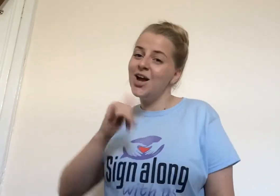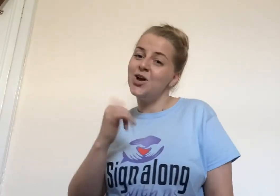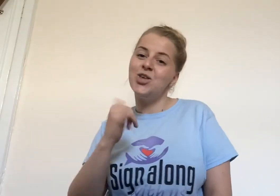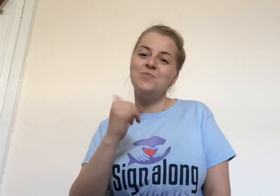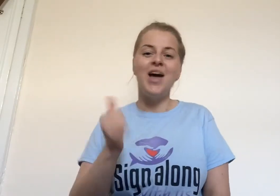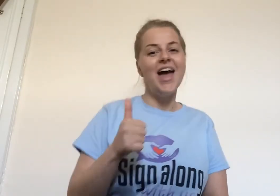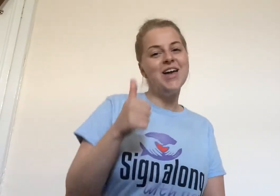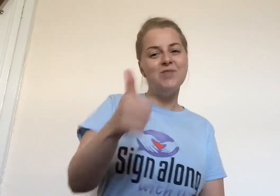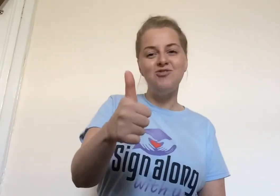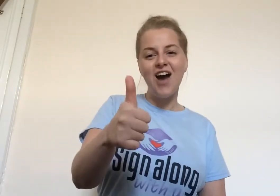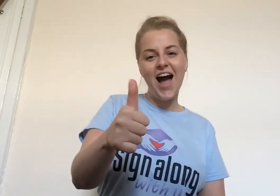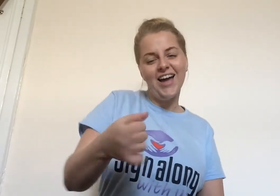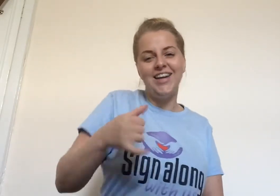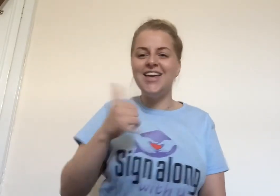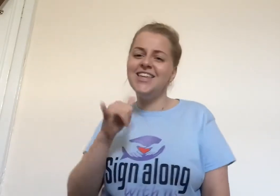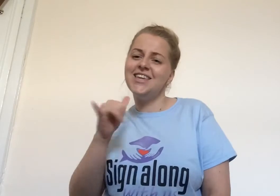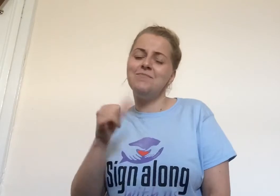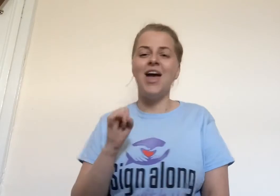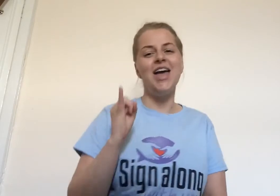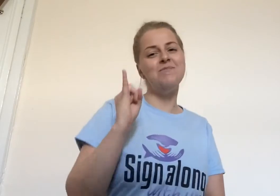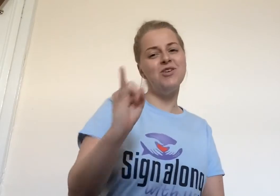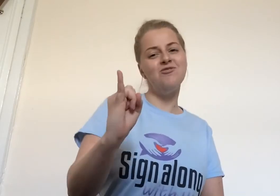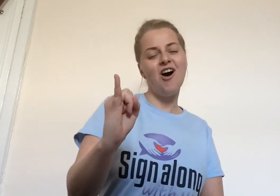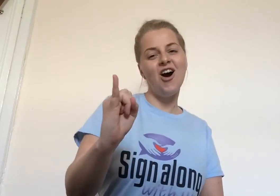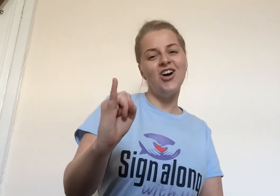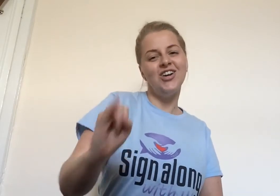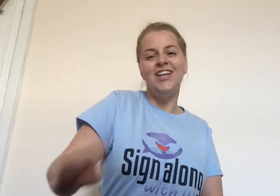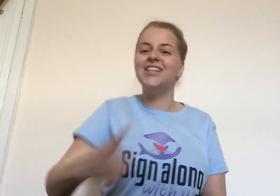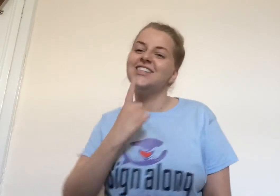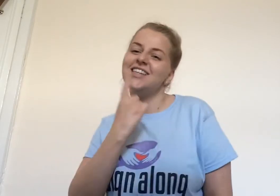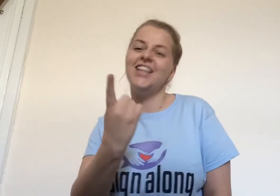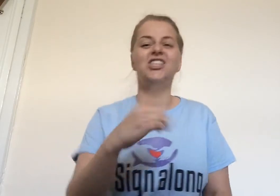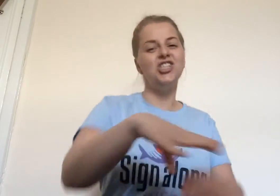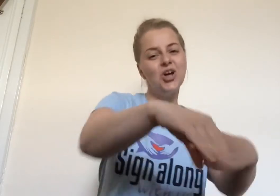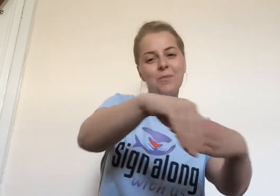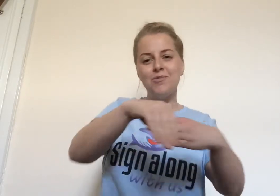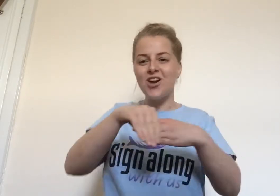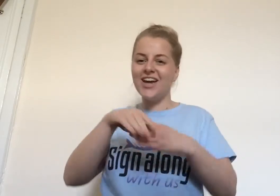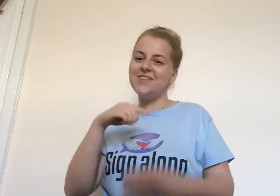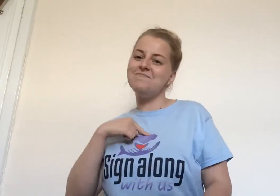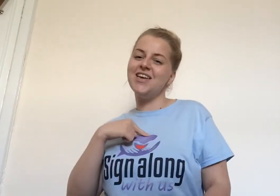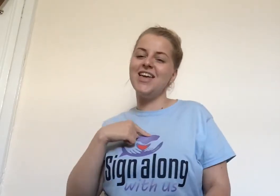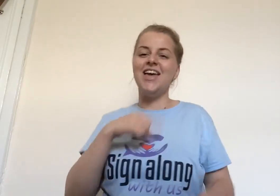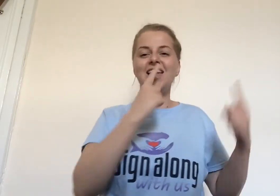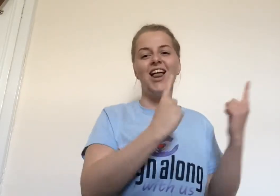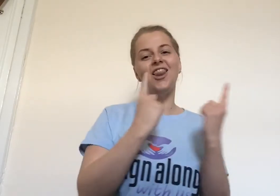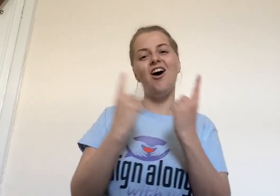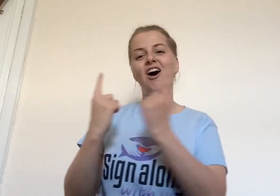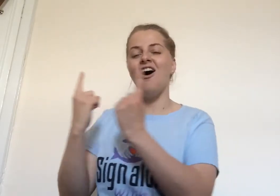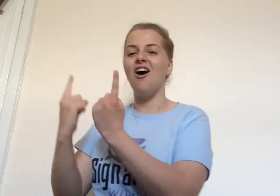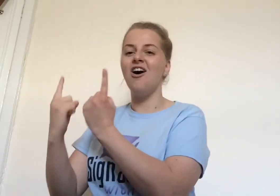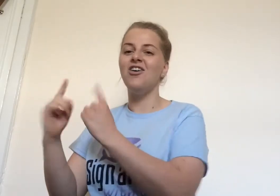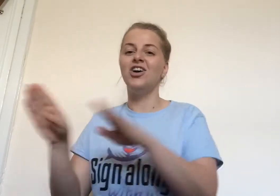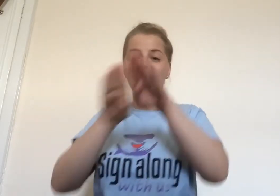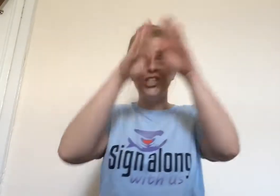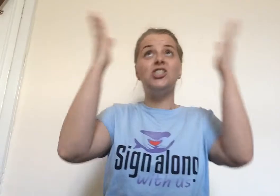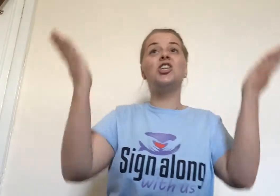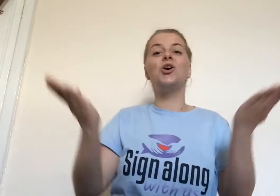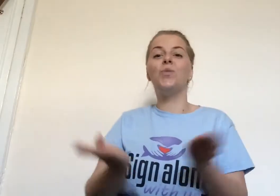You may be right, you may be wrong, but say that you'll bring me along to the